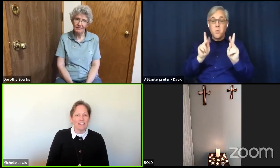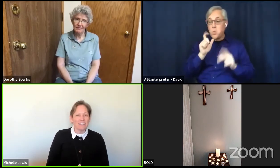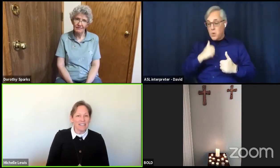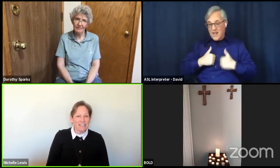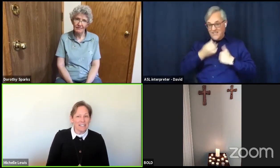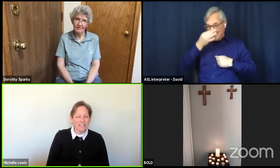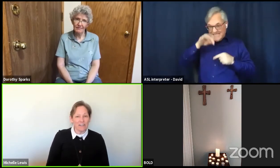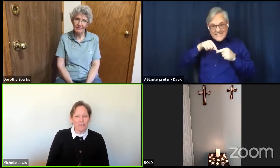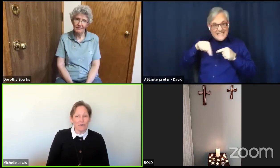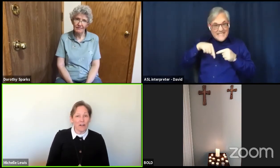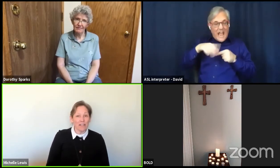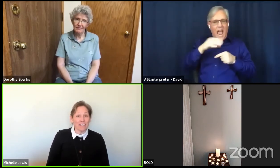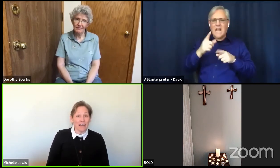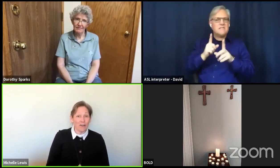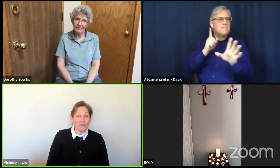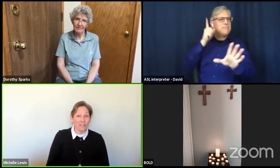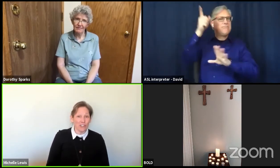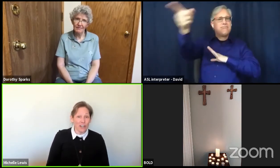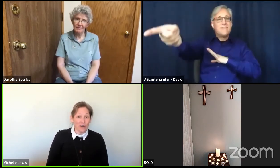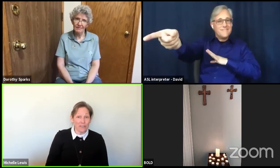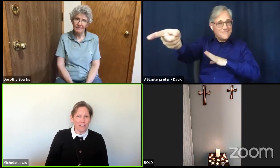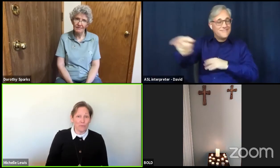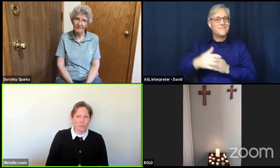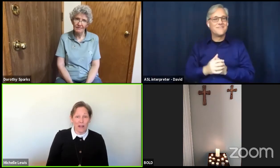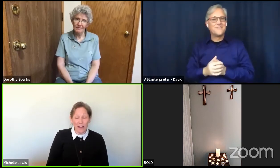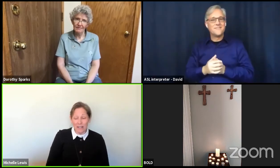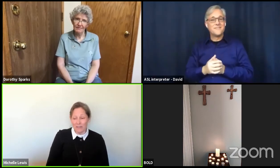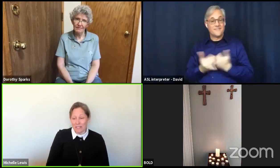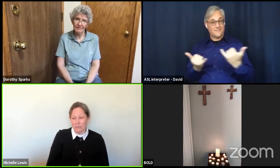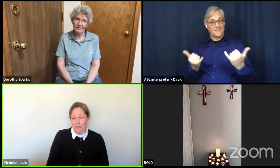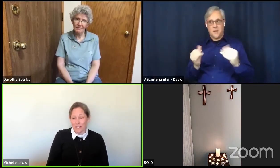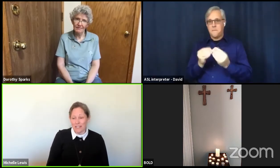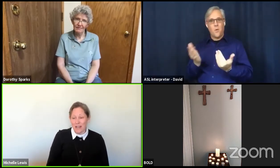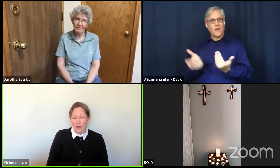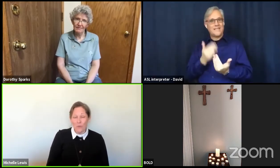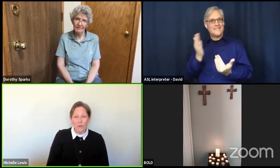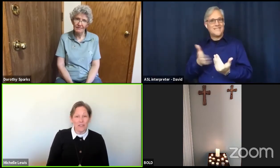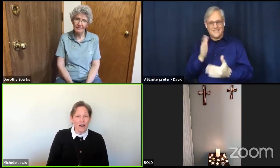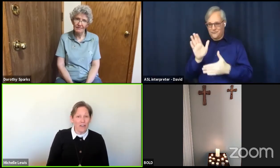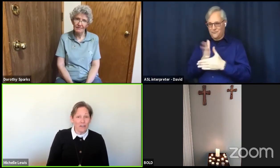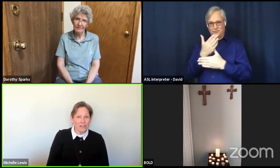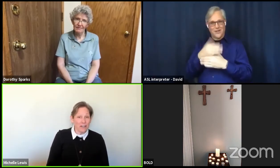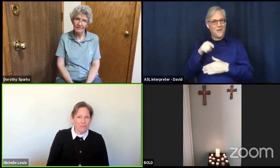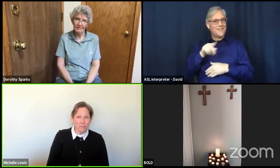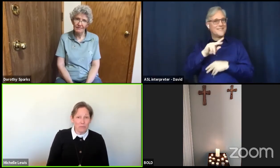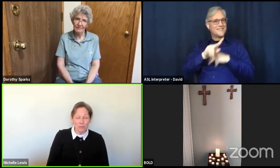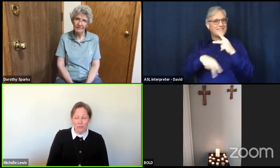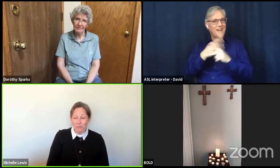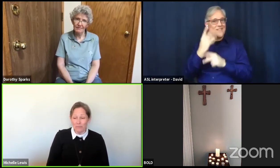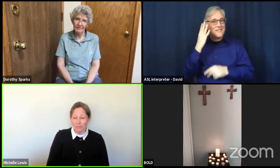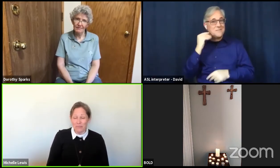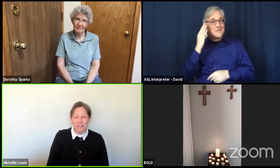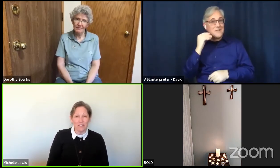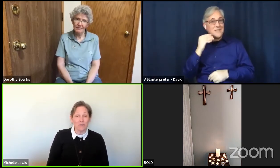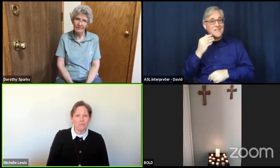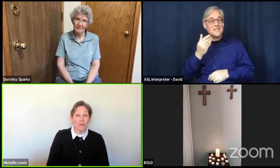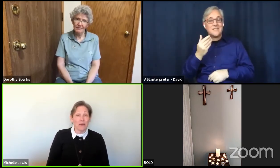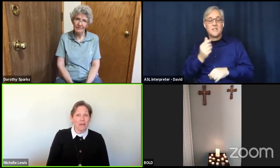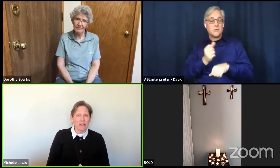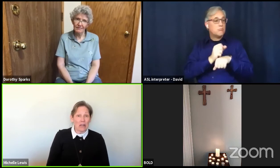easier for us now to share this kind of experience with other deaf people to go